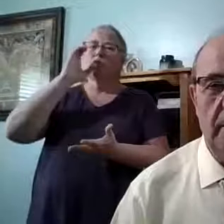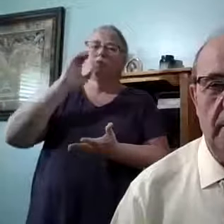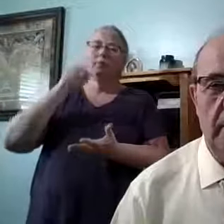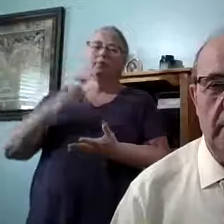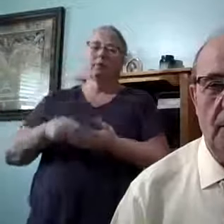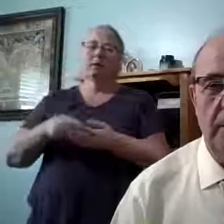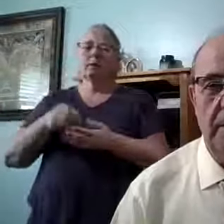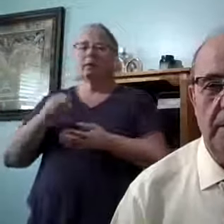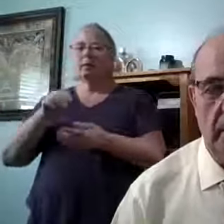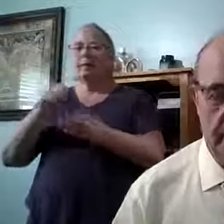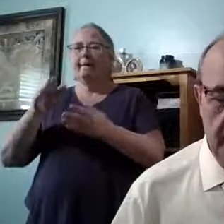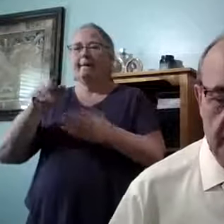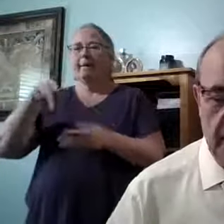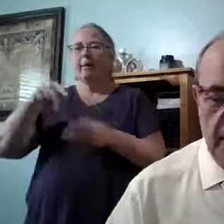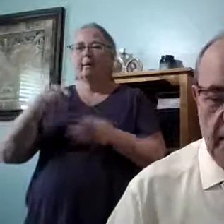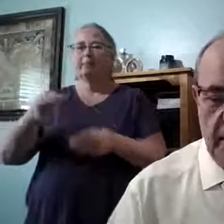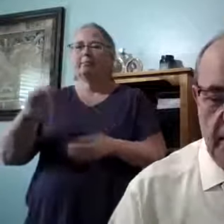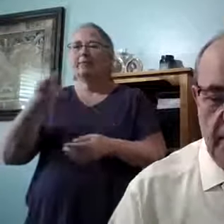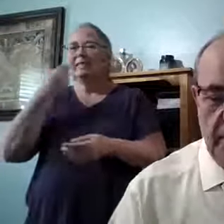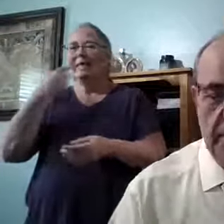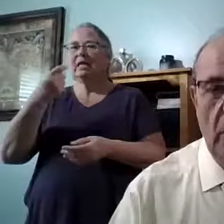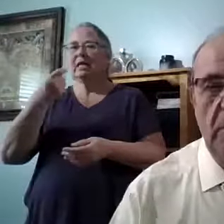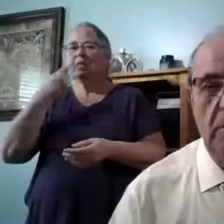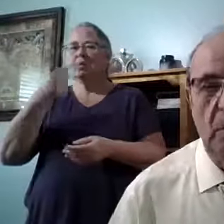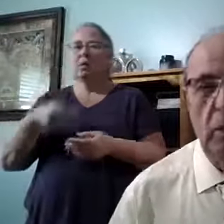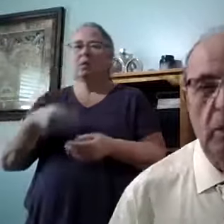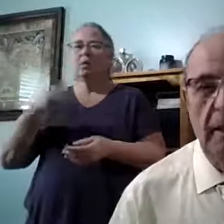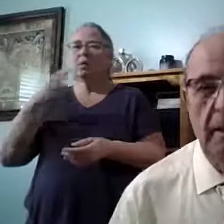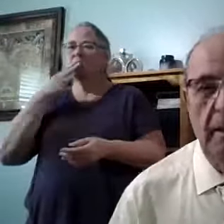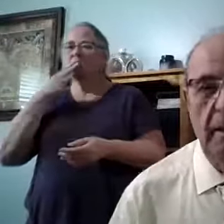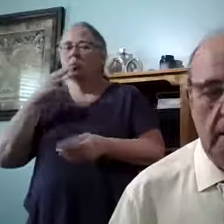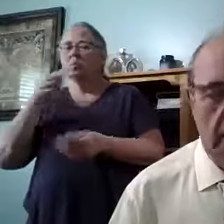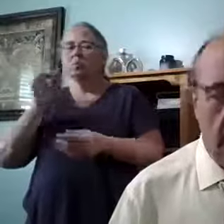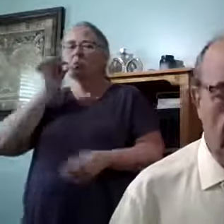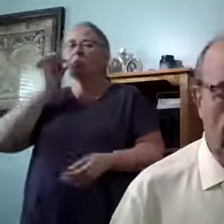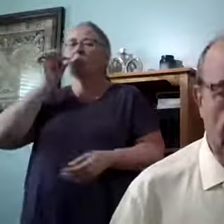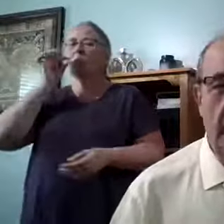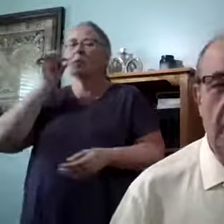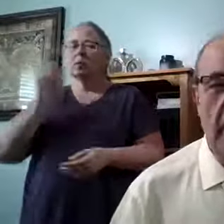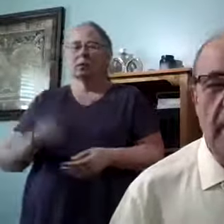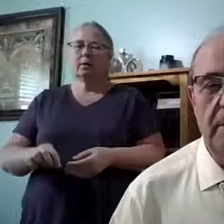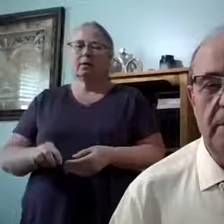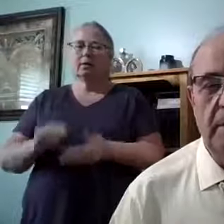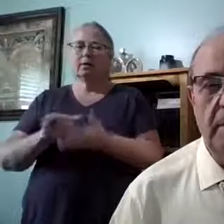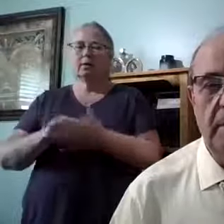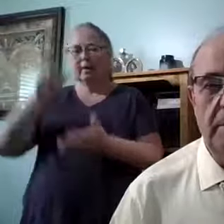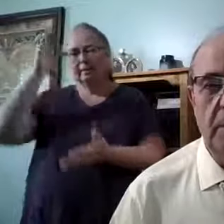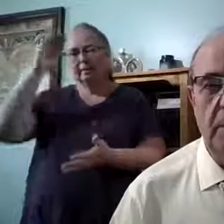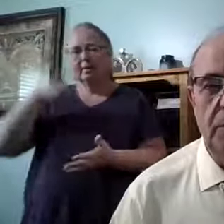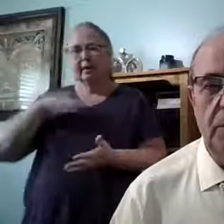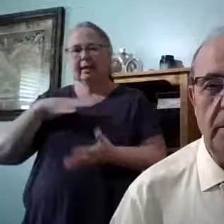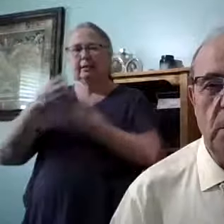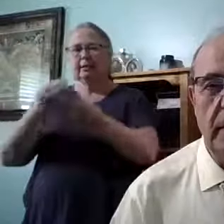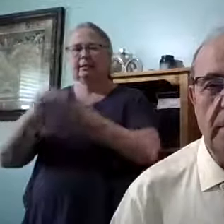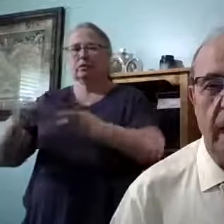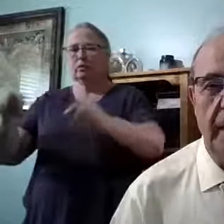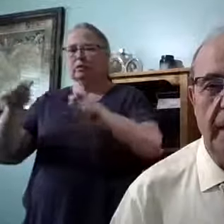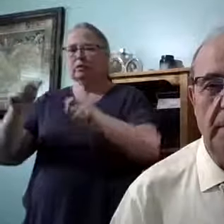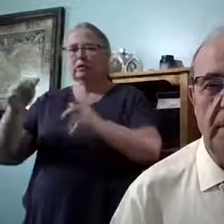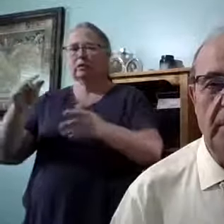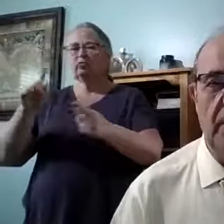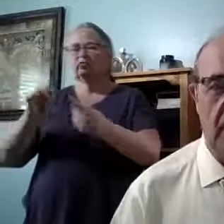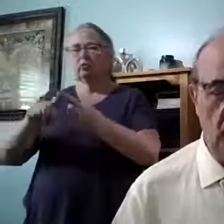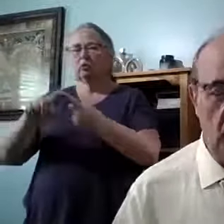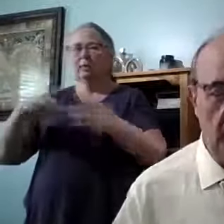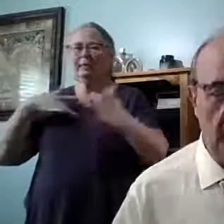You know, that's smoke some more weed. That's man's solution to anxiety.